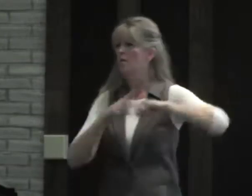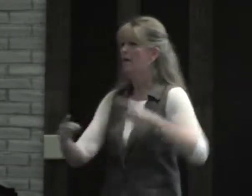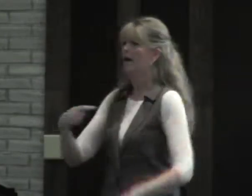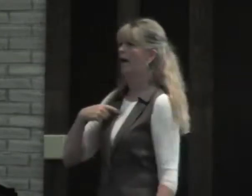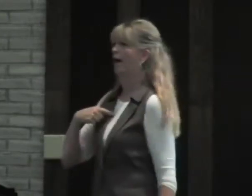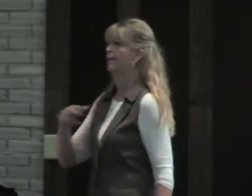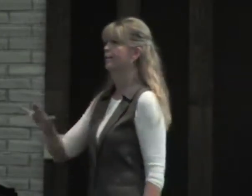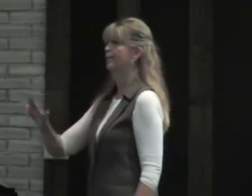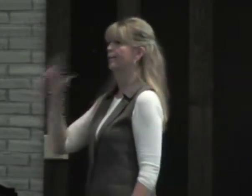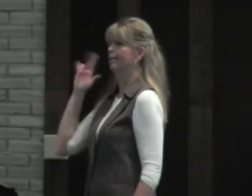things,